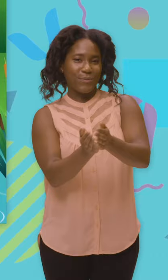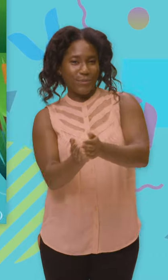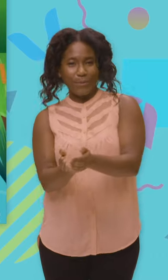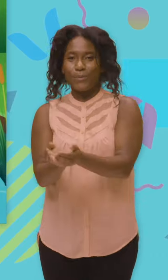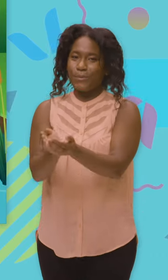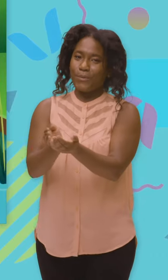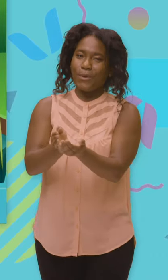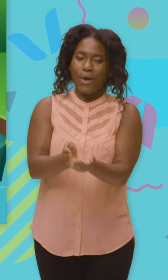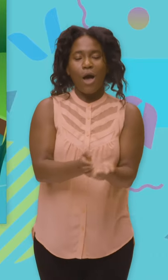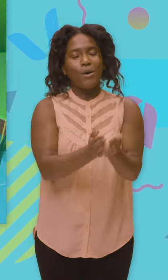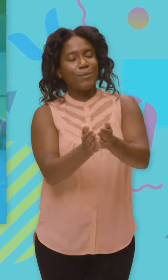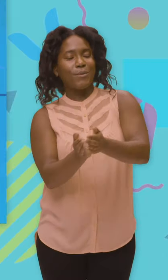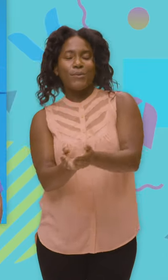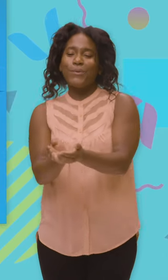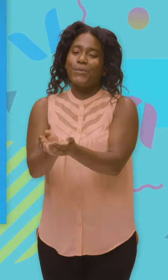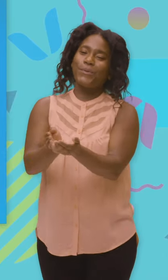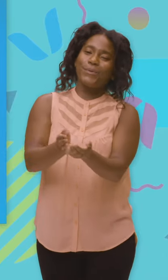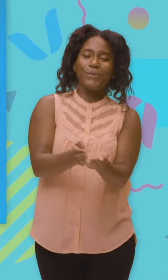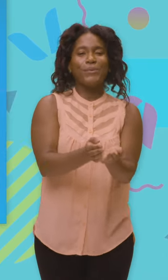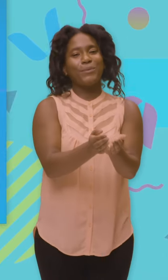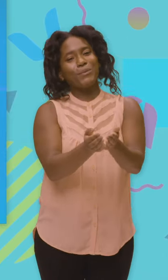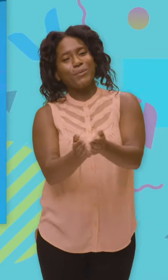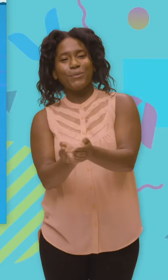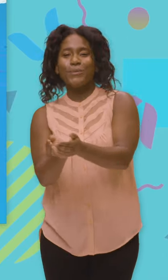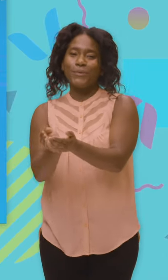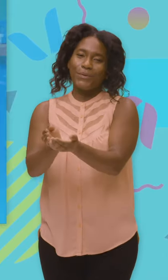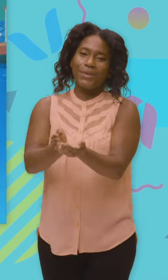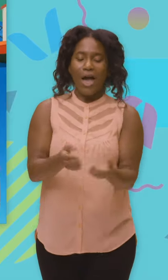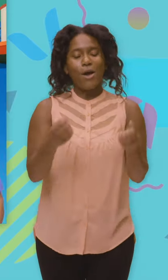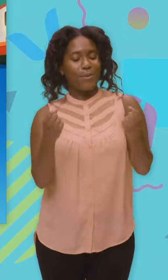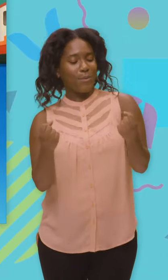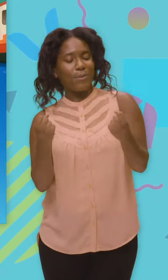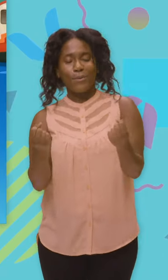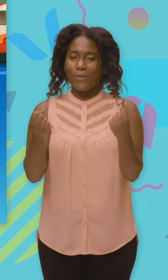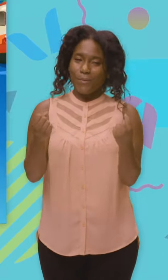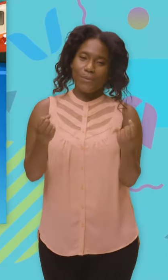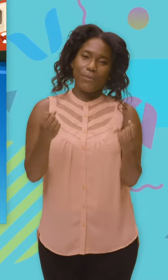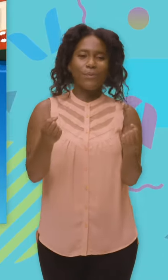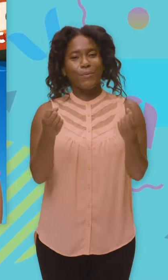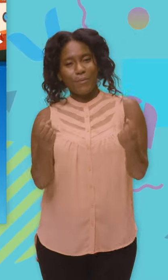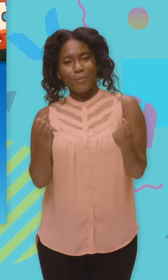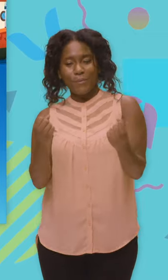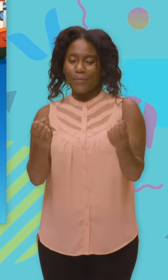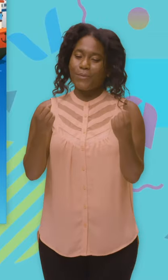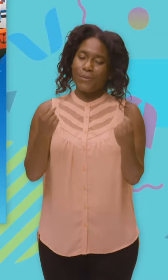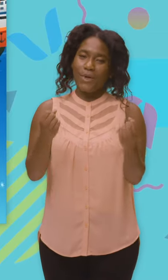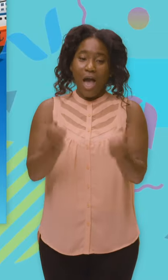river, sailing on the sea. Cruising on the ocean,